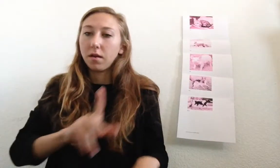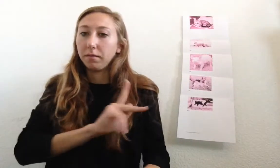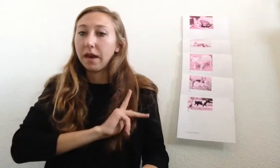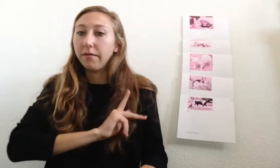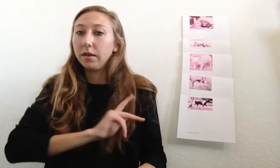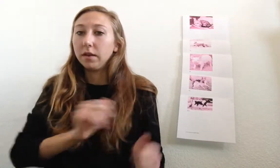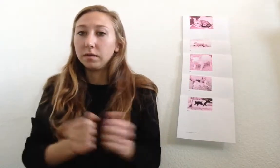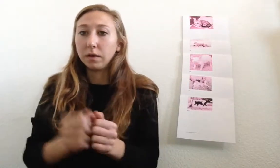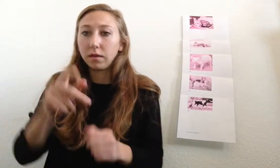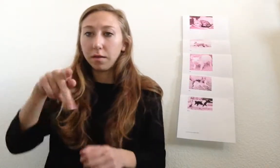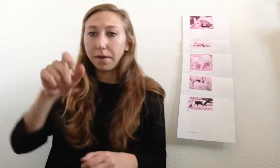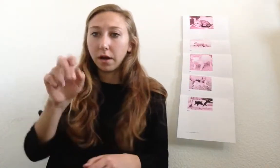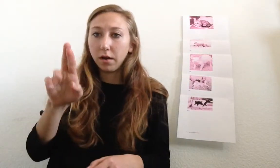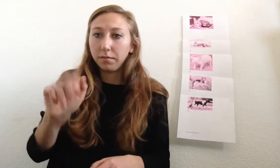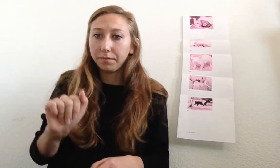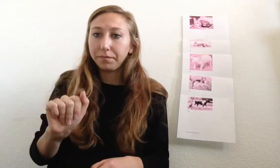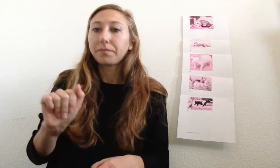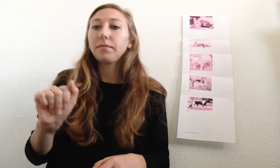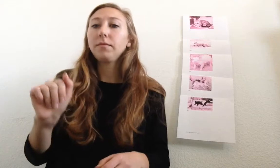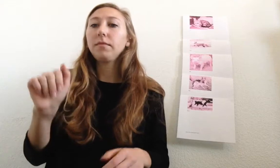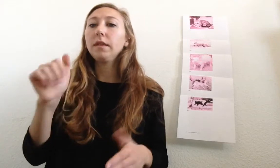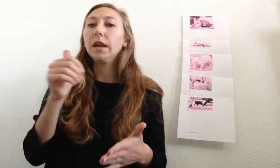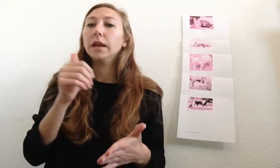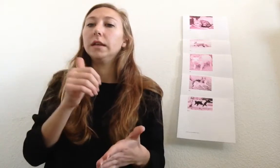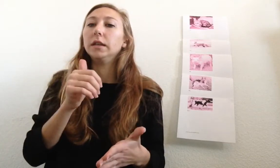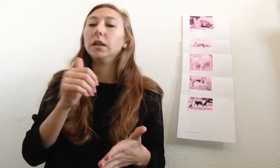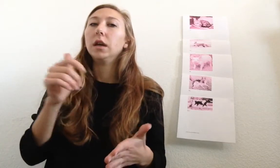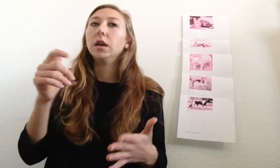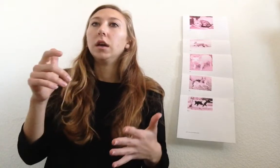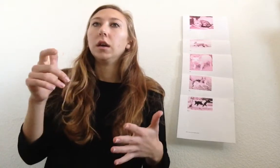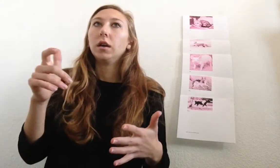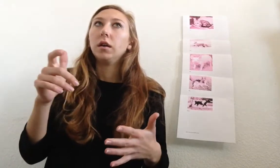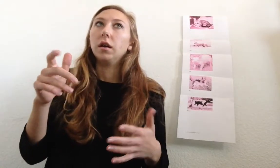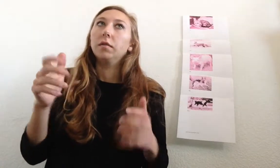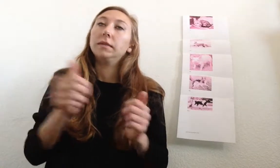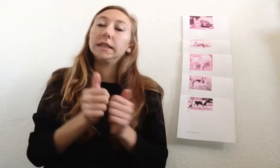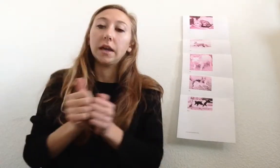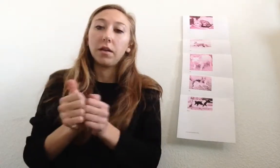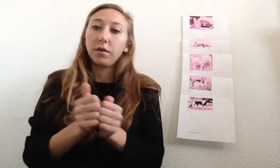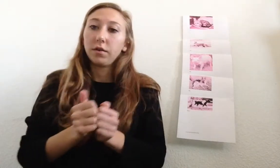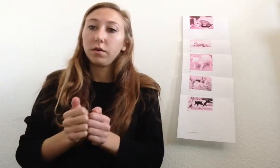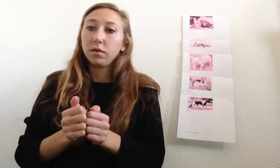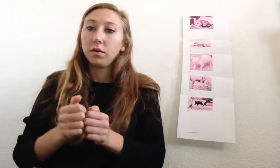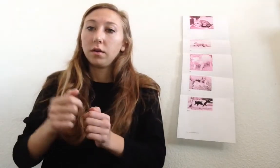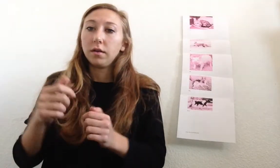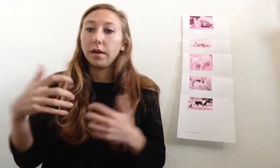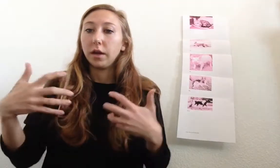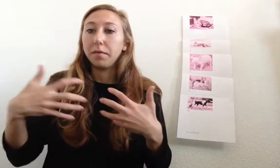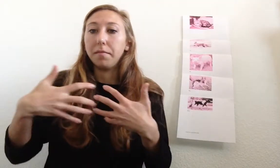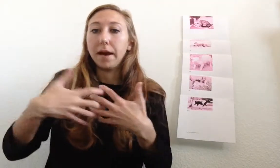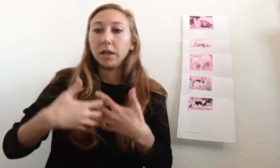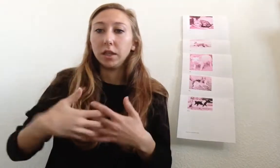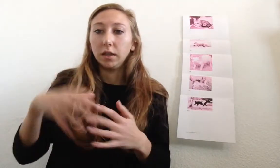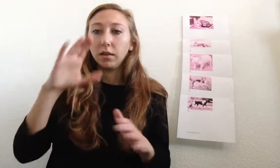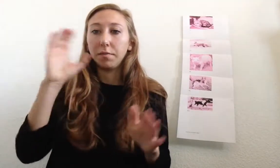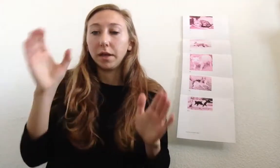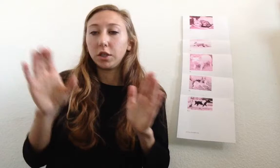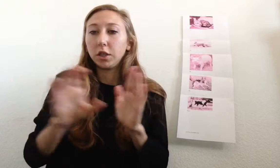Kevin is with the para and together they are matching the picture